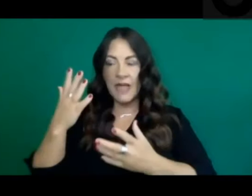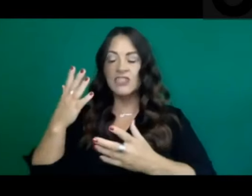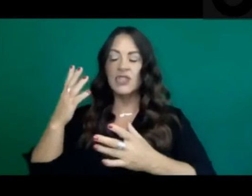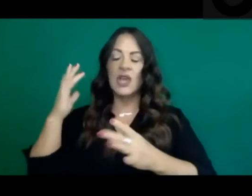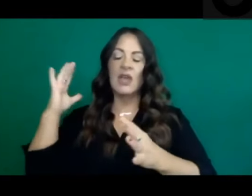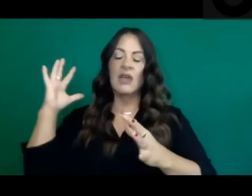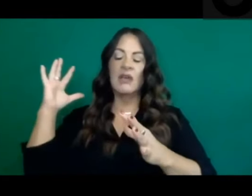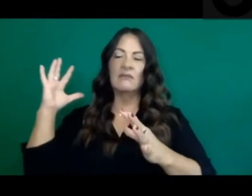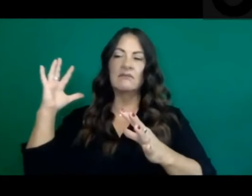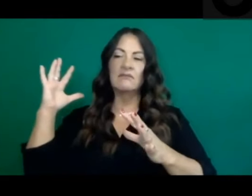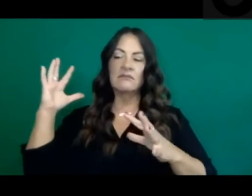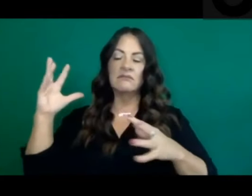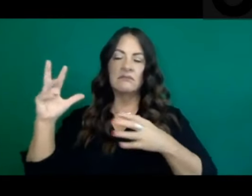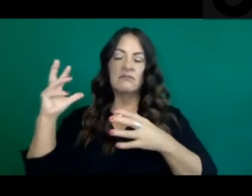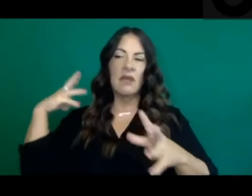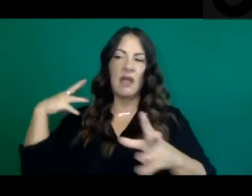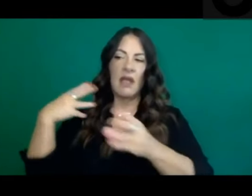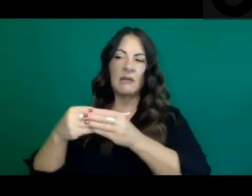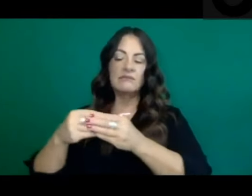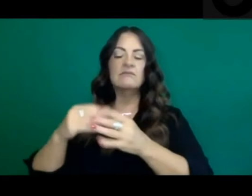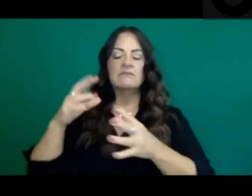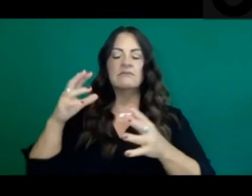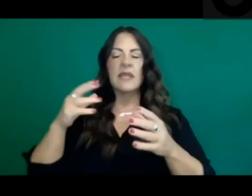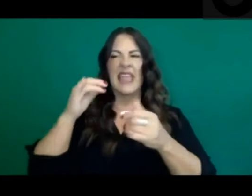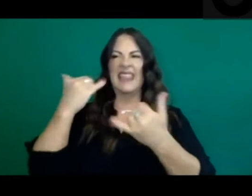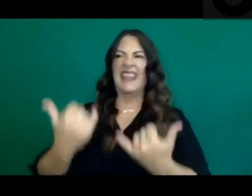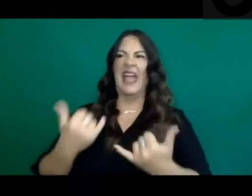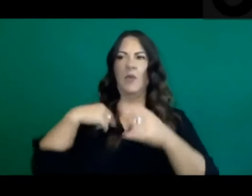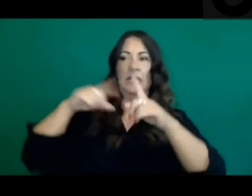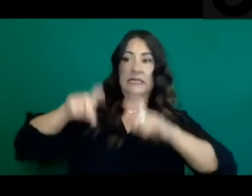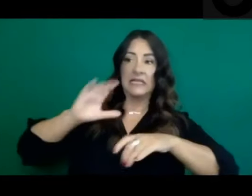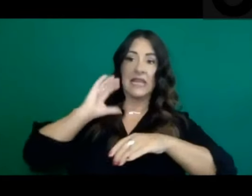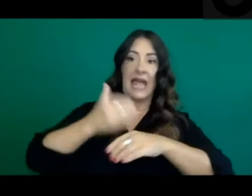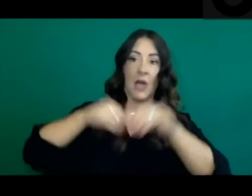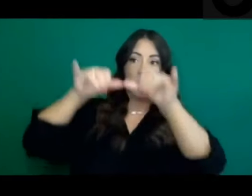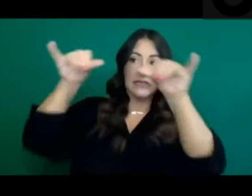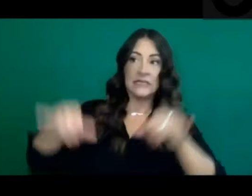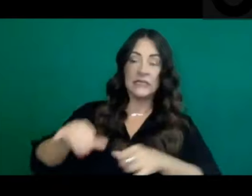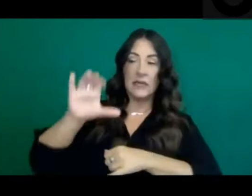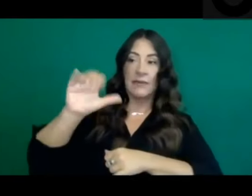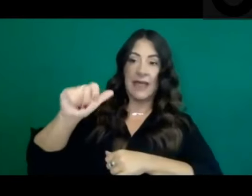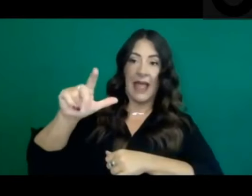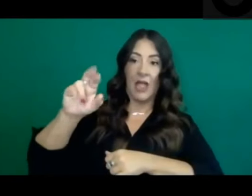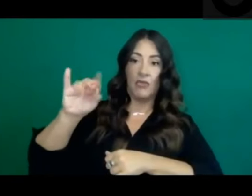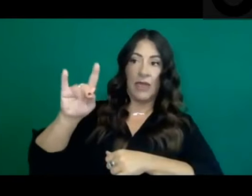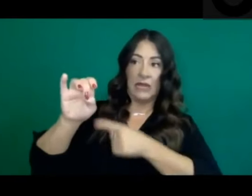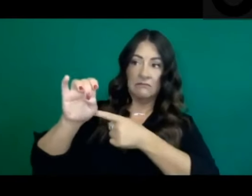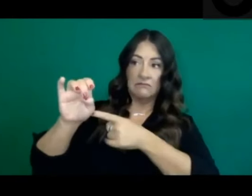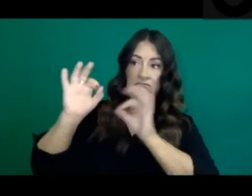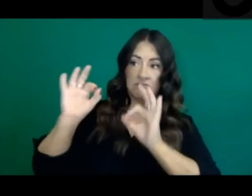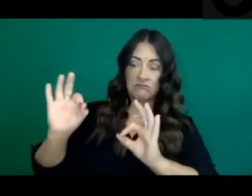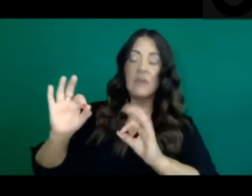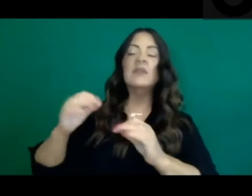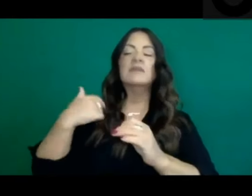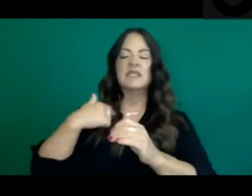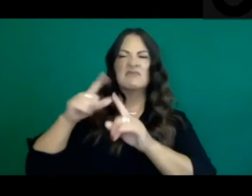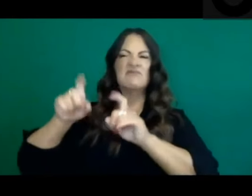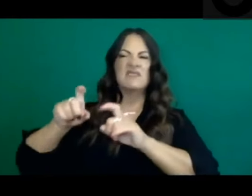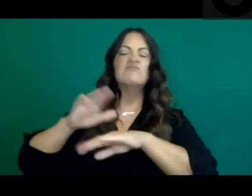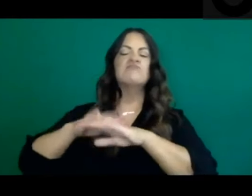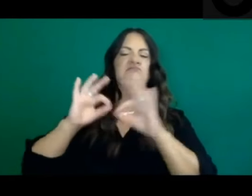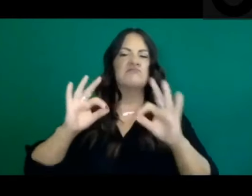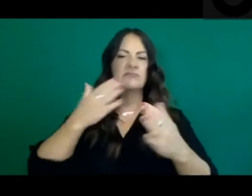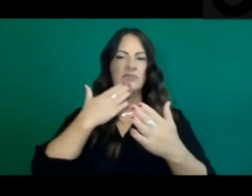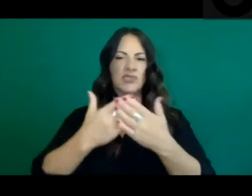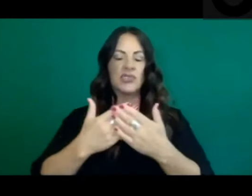that our CalReady system is working as it should. But I'll remind you, as the governor has pushed me and us as a